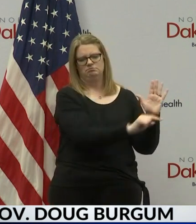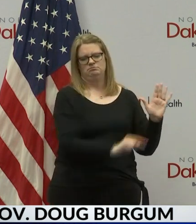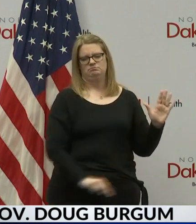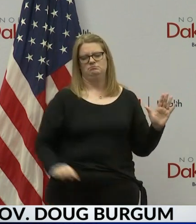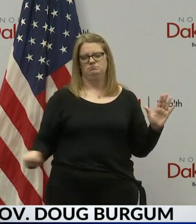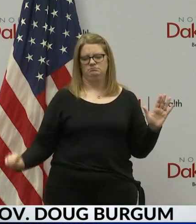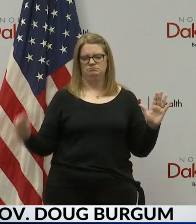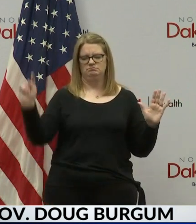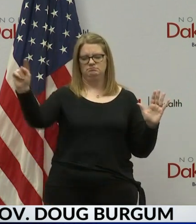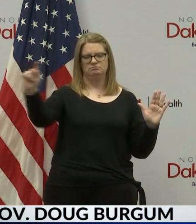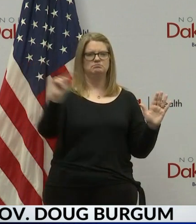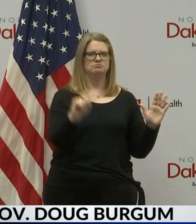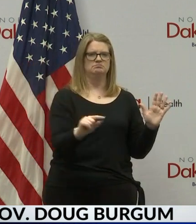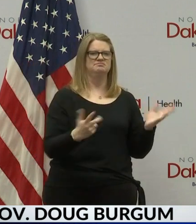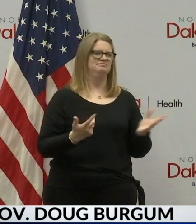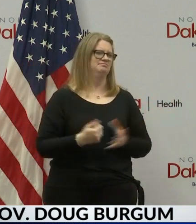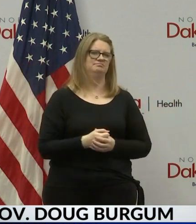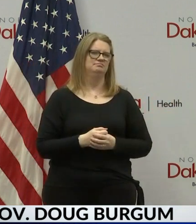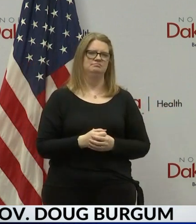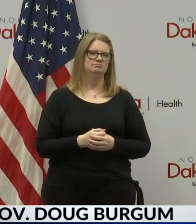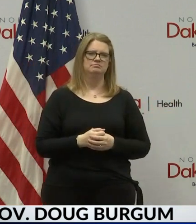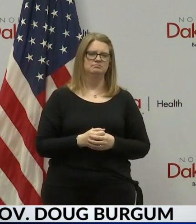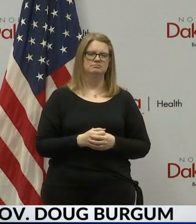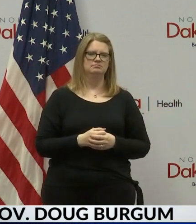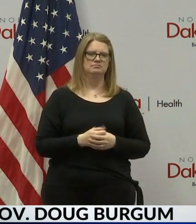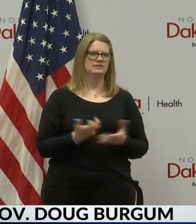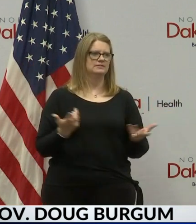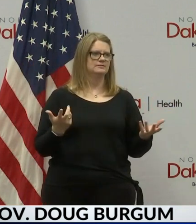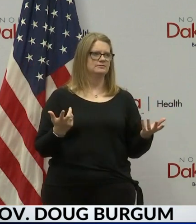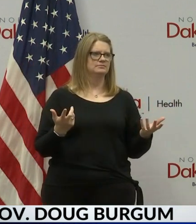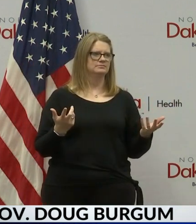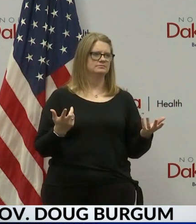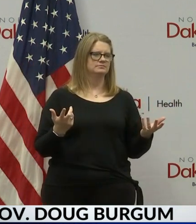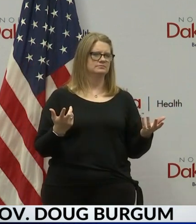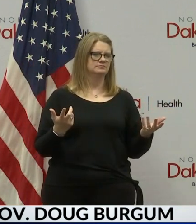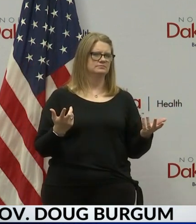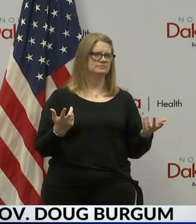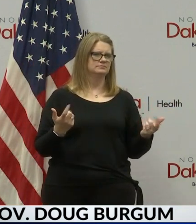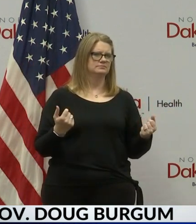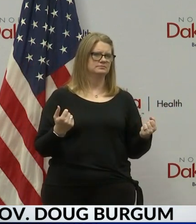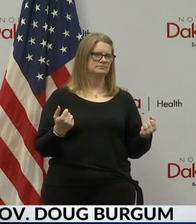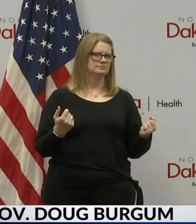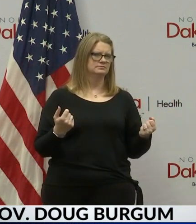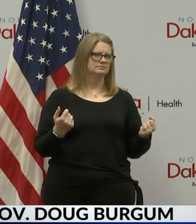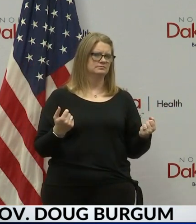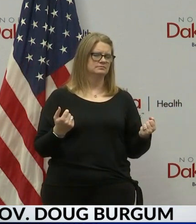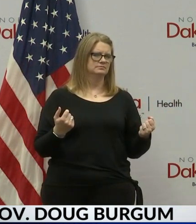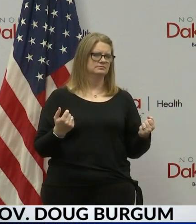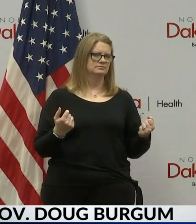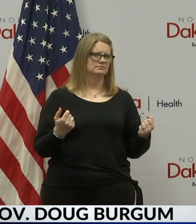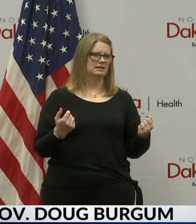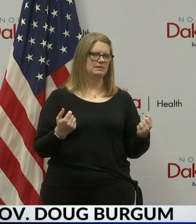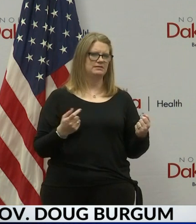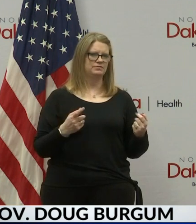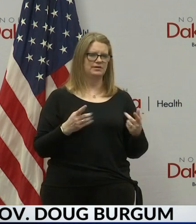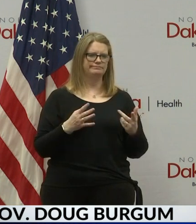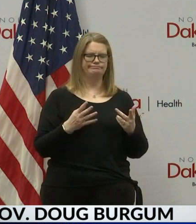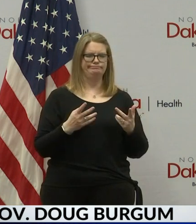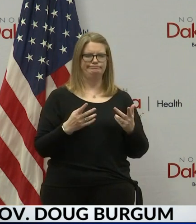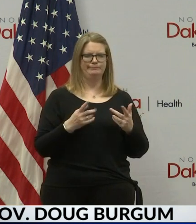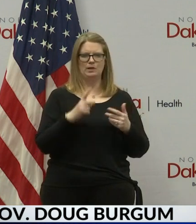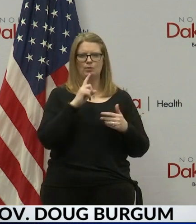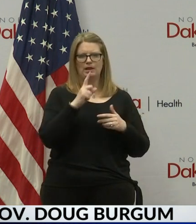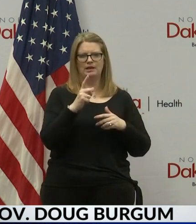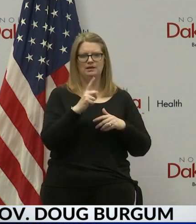this would clearly be considered a rounding error in terms of, in terms of occupancy. But it's